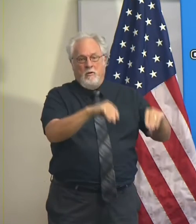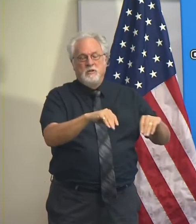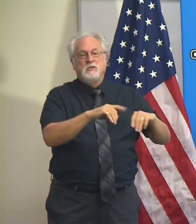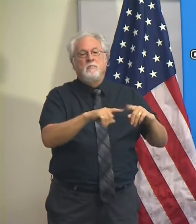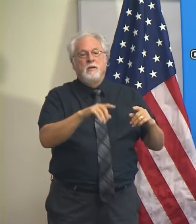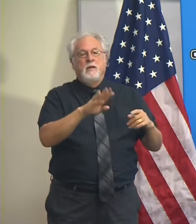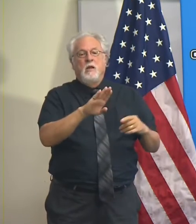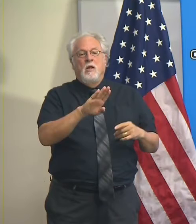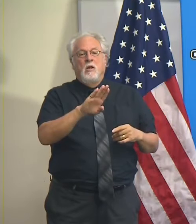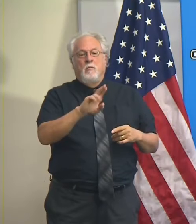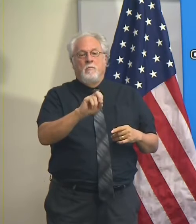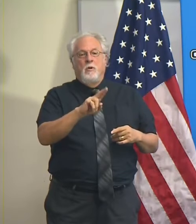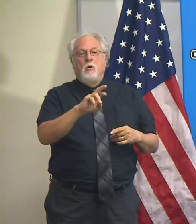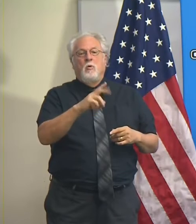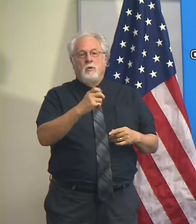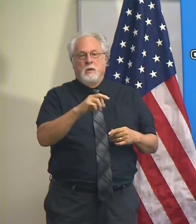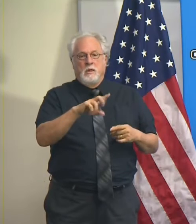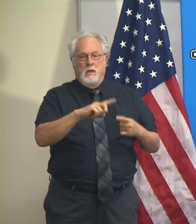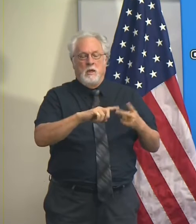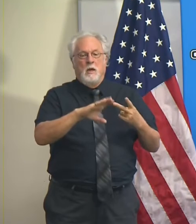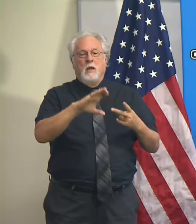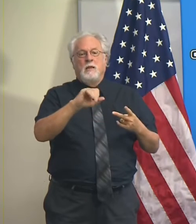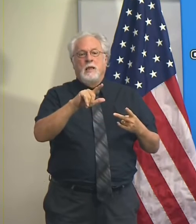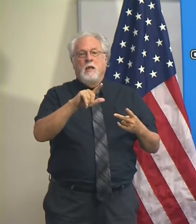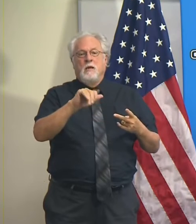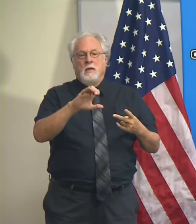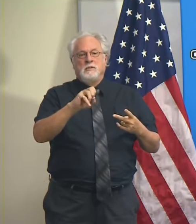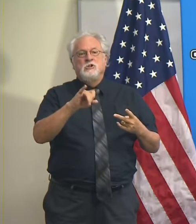but those are Beauregard, Calcasieu, and Cameron parishes.